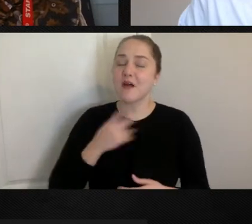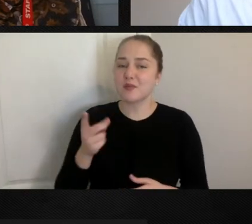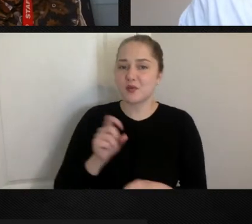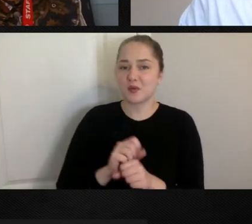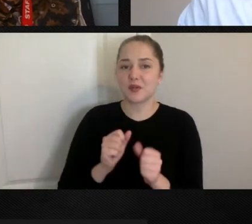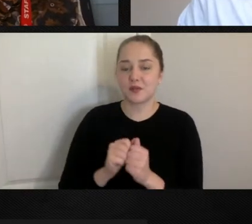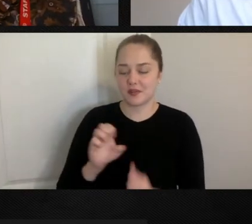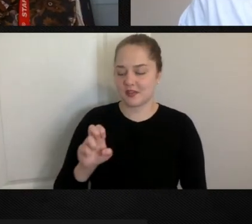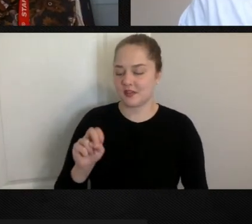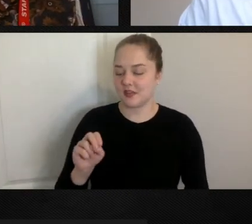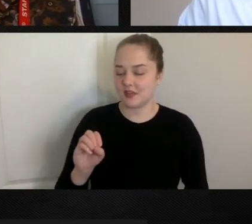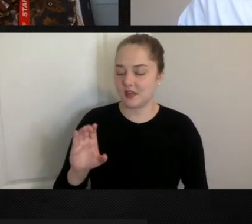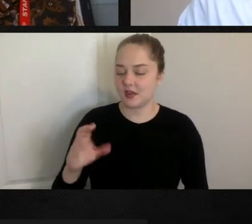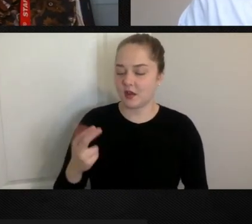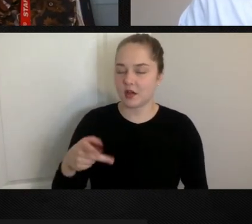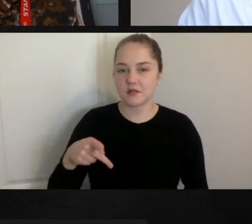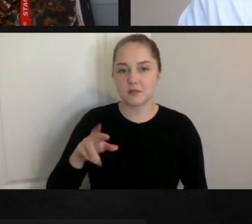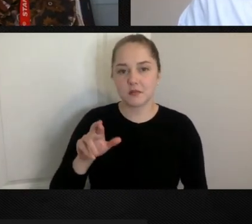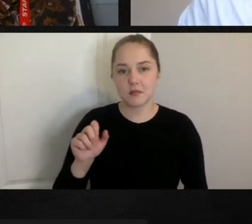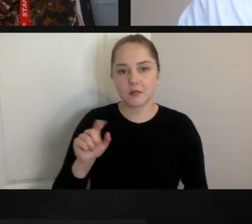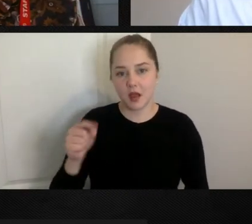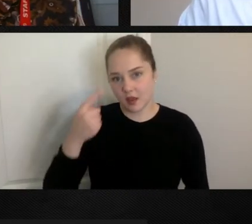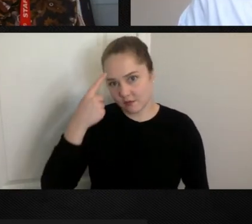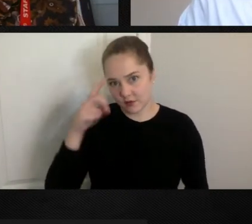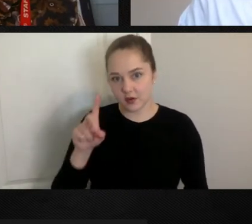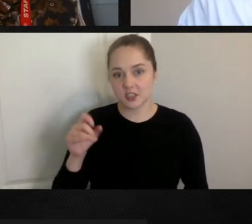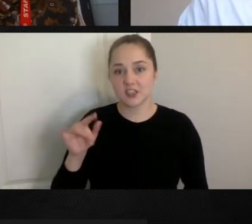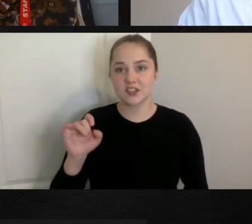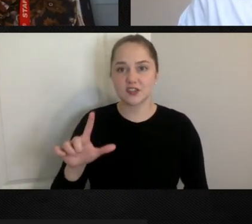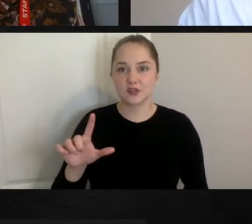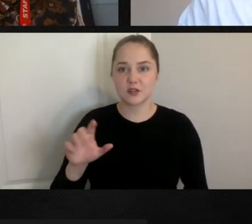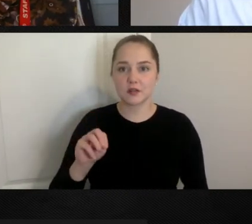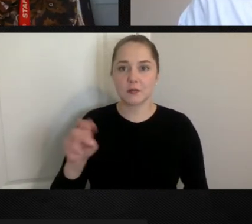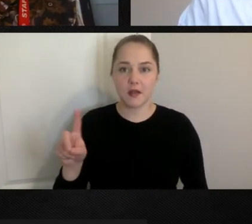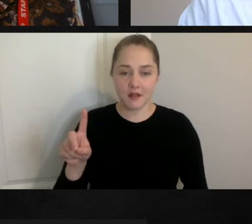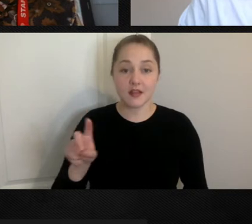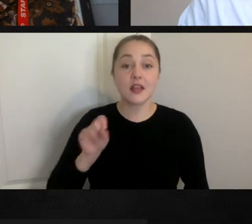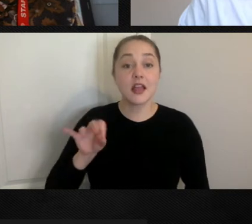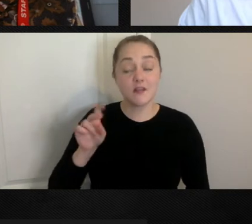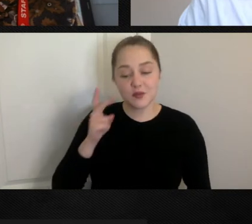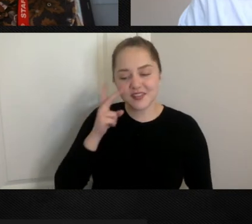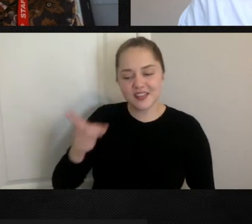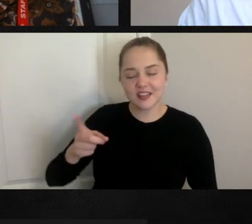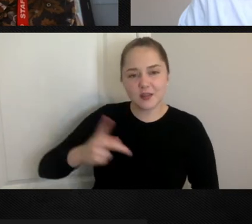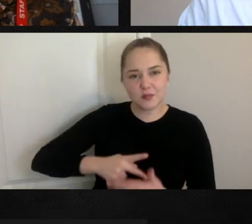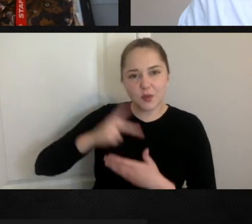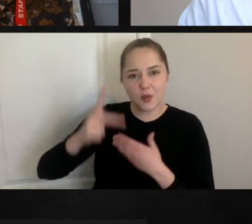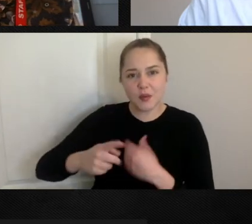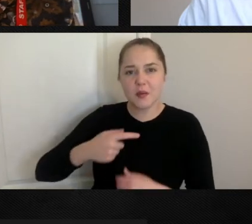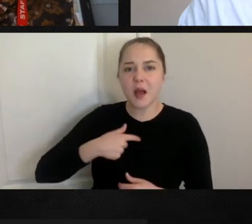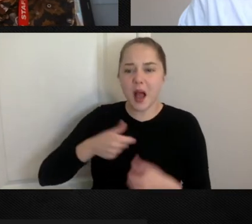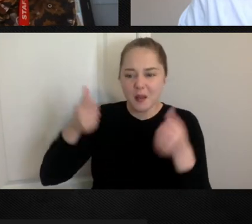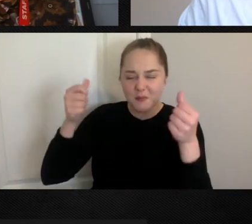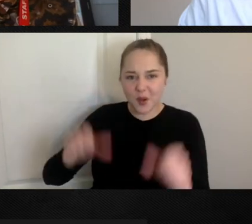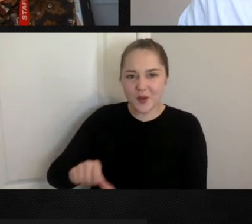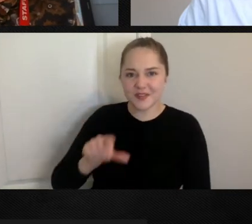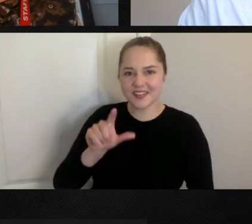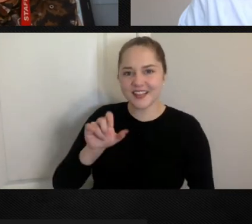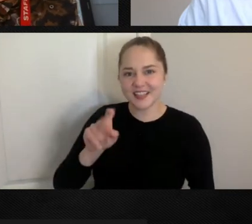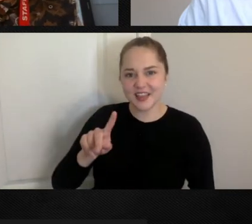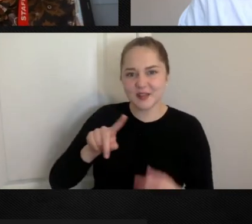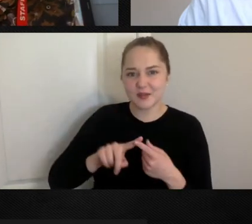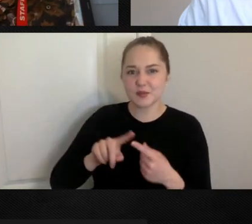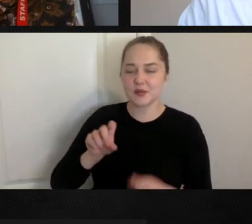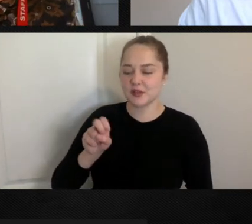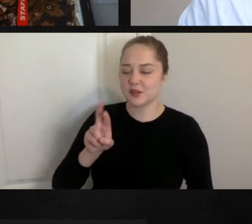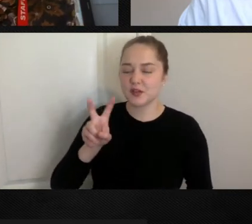for Digital Maryland. Um, I, if you're viewing this program, I have posted a link to our survey. We would love to hear more about your experience today.